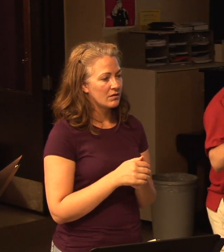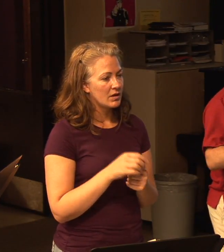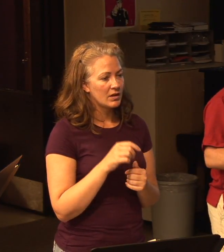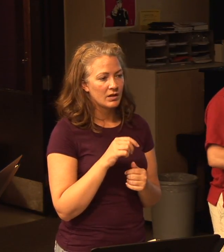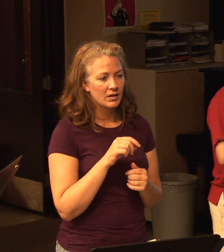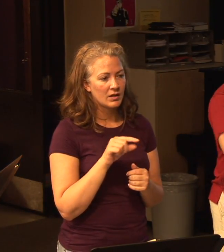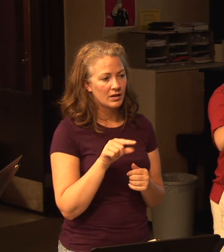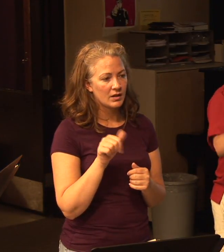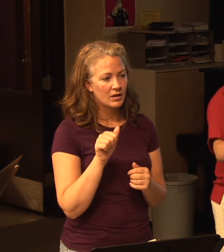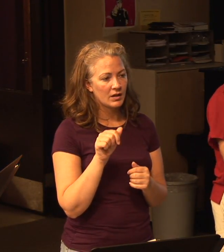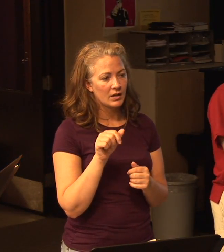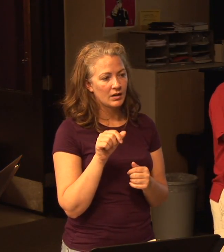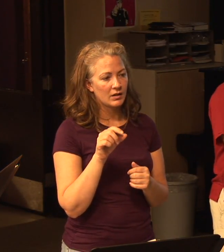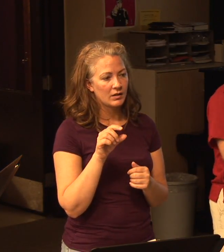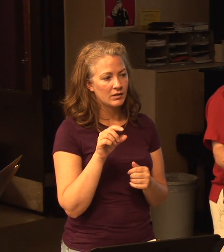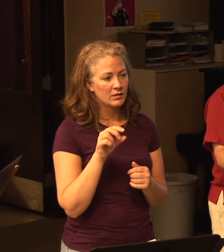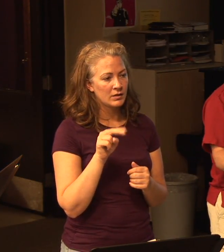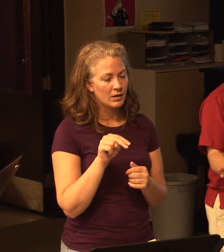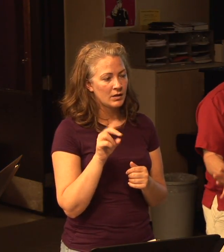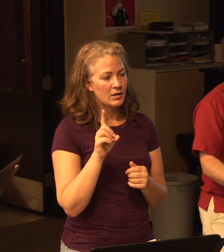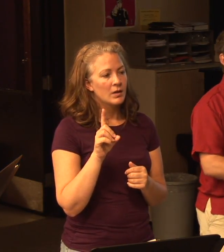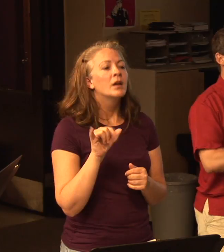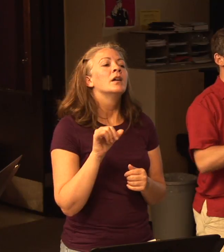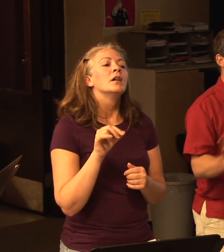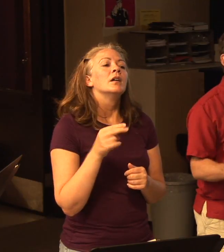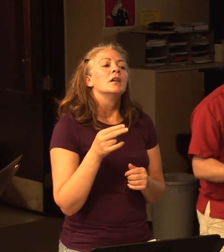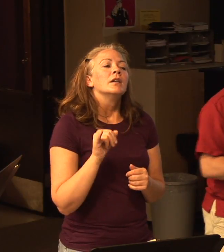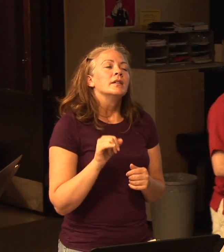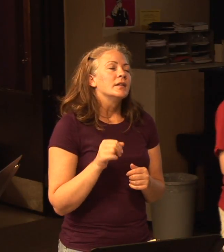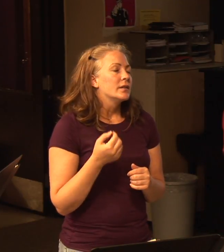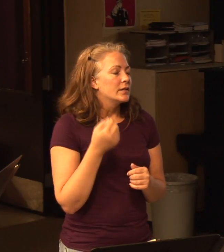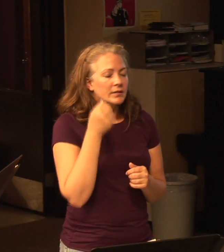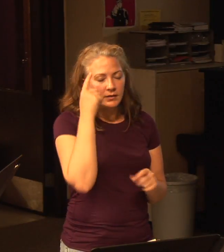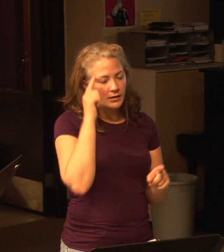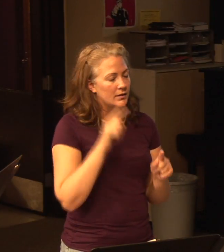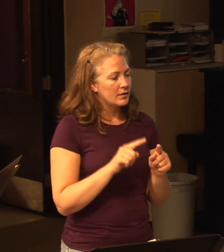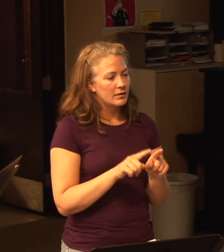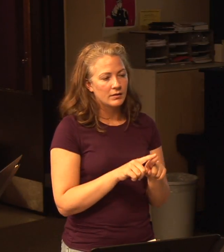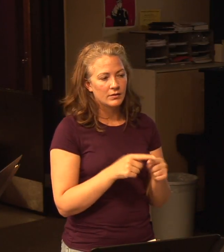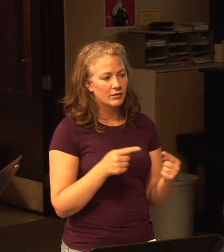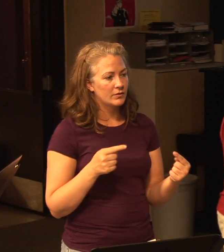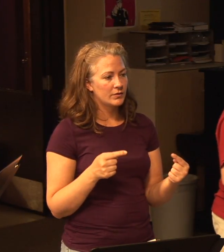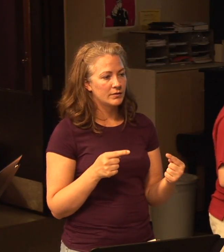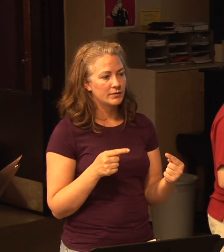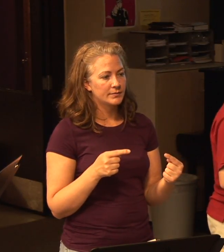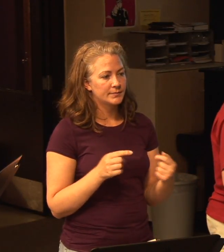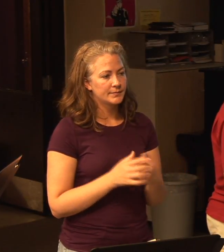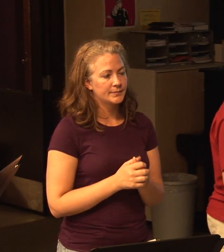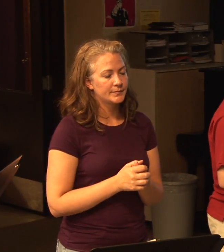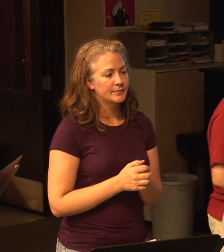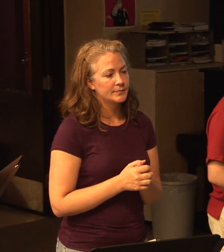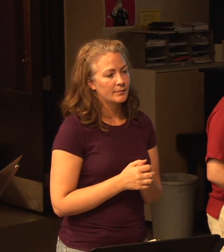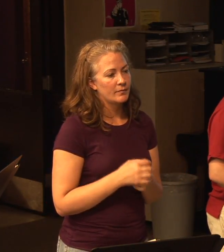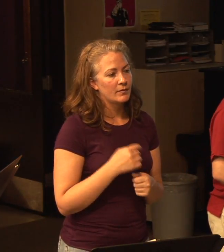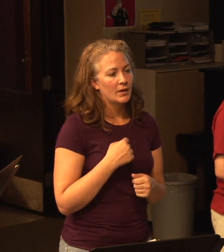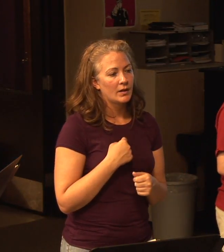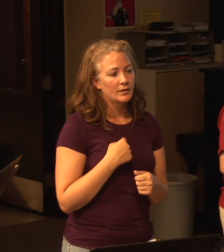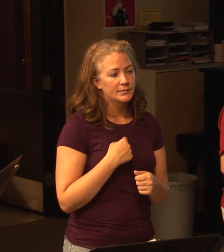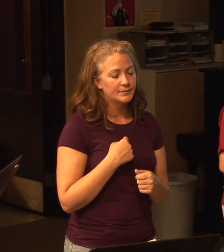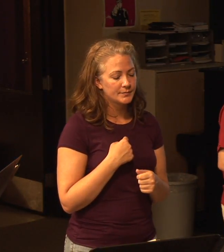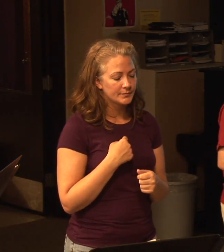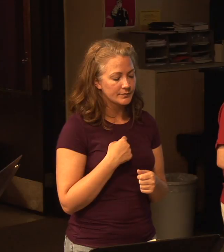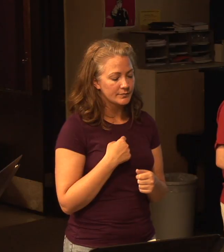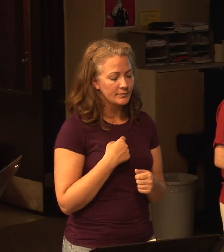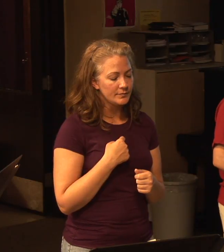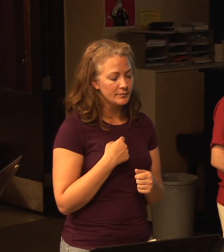know what? If we really want God's kingdom coming on earth, If we want people touched by it, I don't know if that way is going to work. And in fact, I think